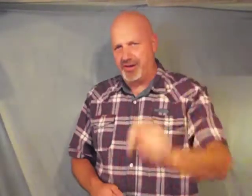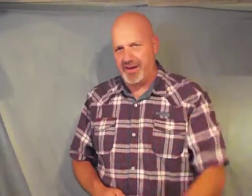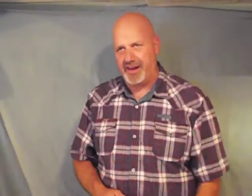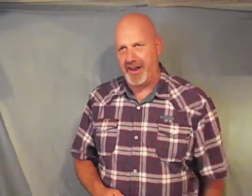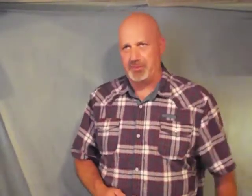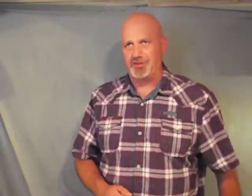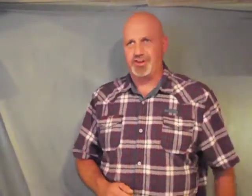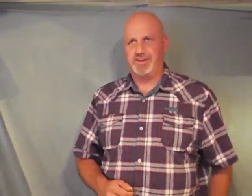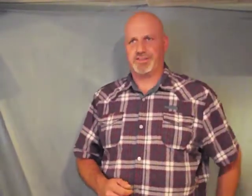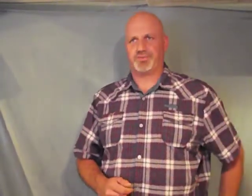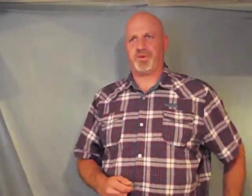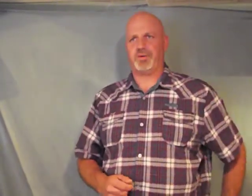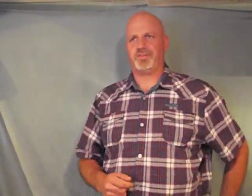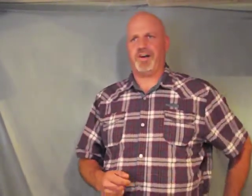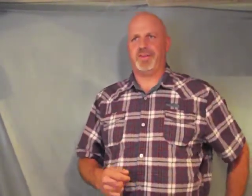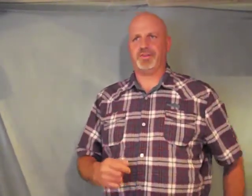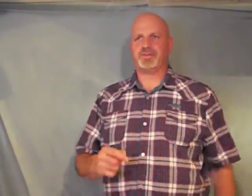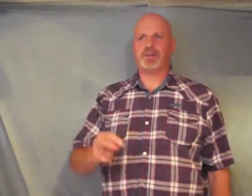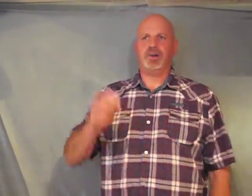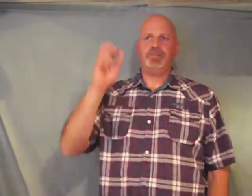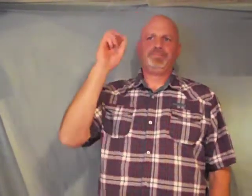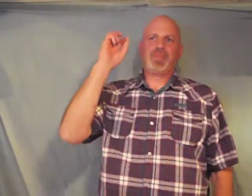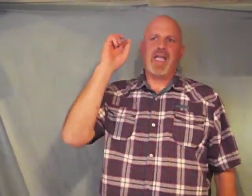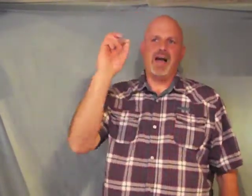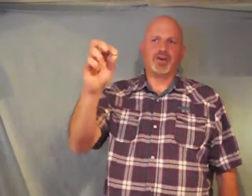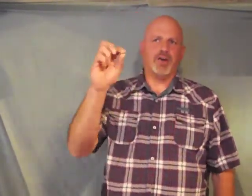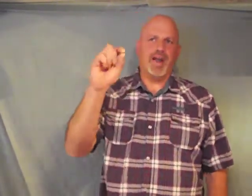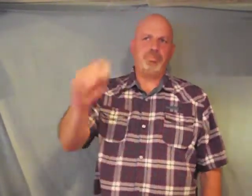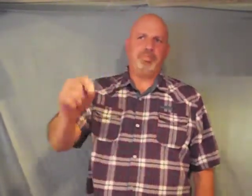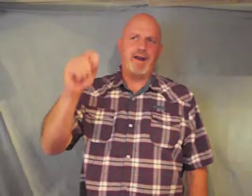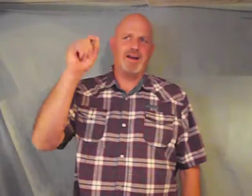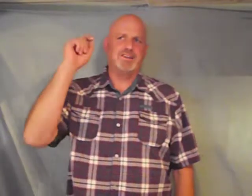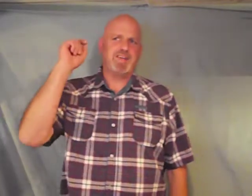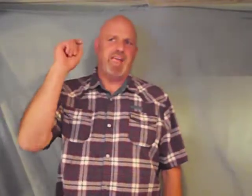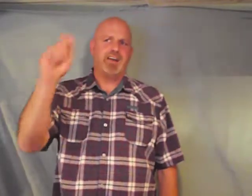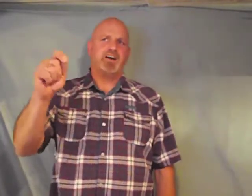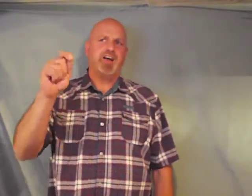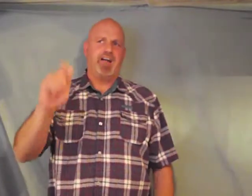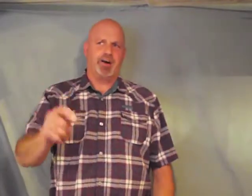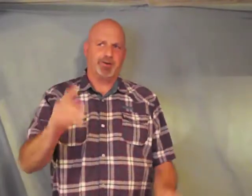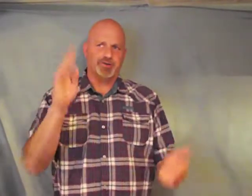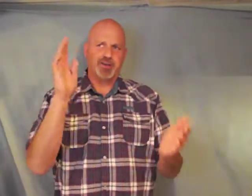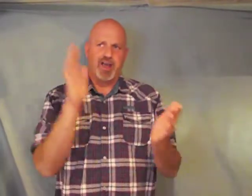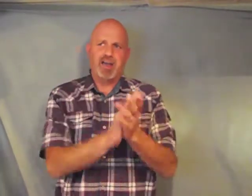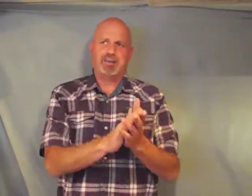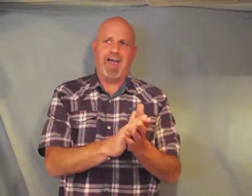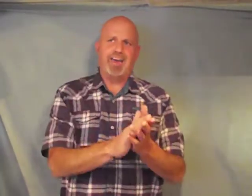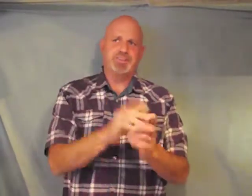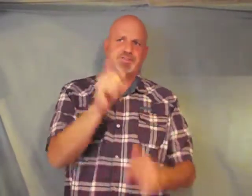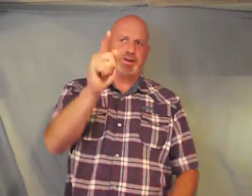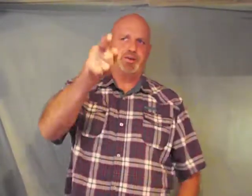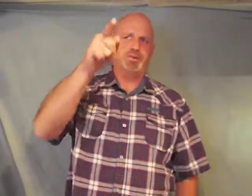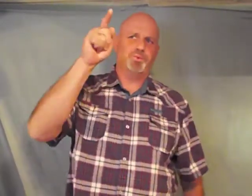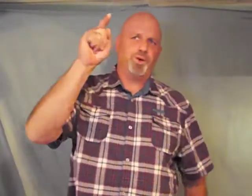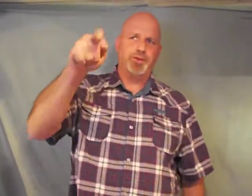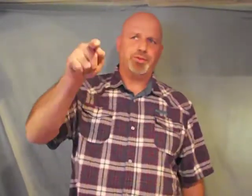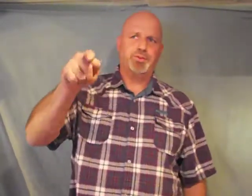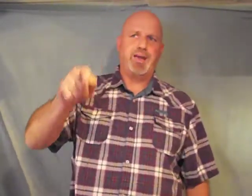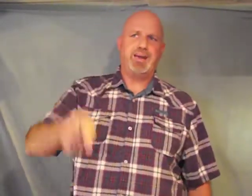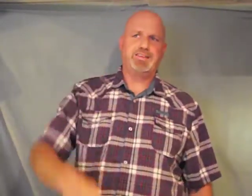in the name of Jesus from our fathers our grandparents and our elders Titus 2 1 through 19